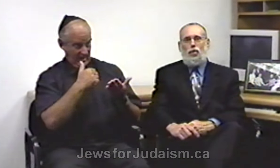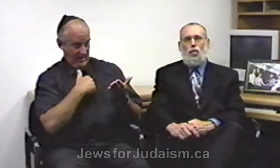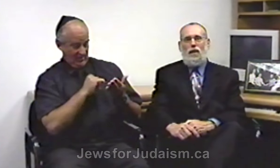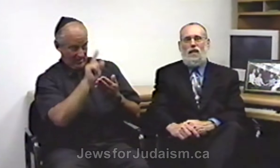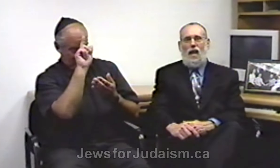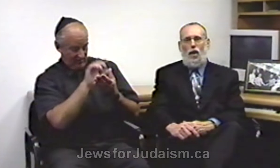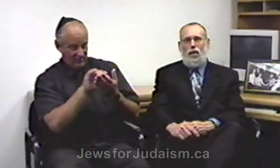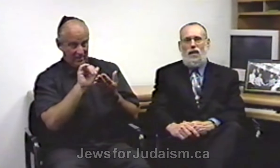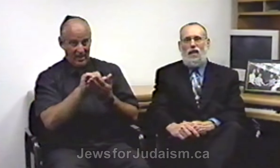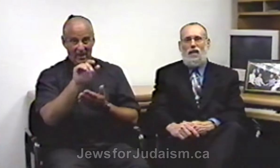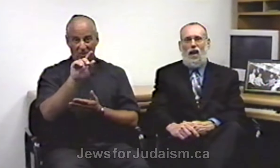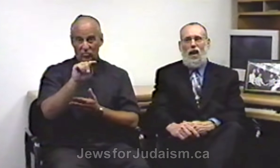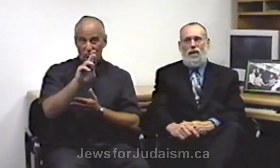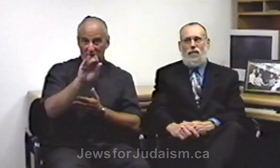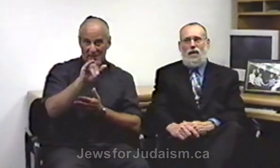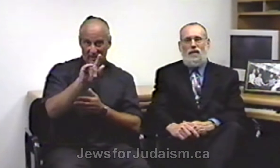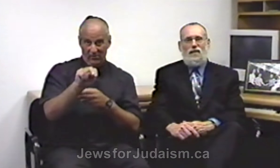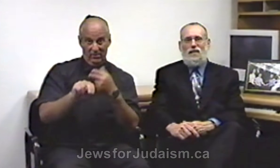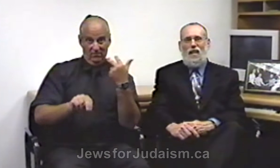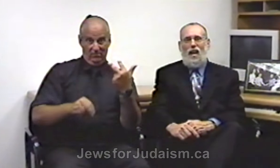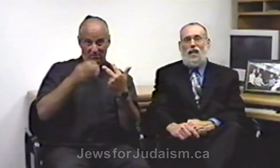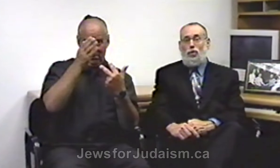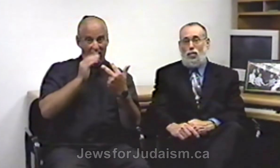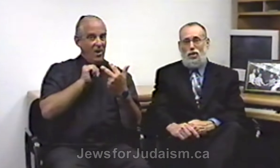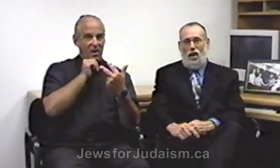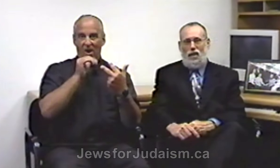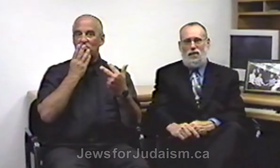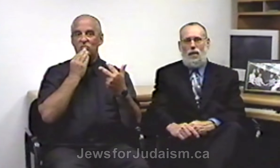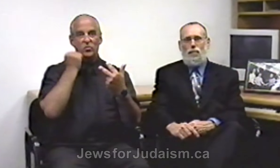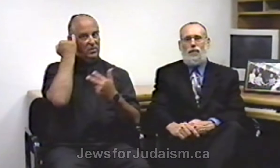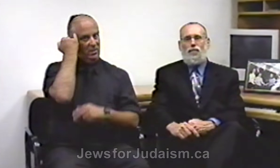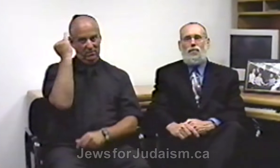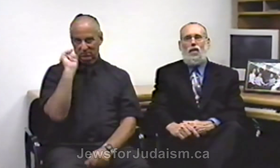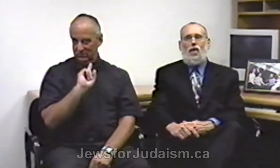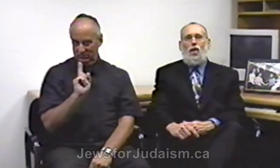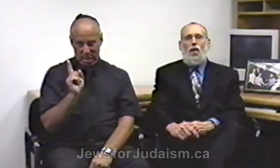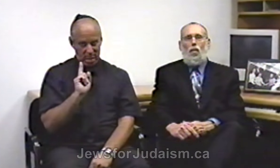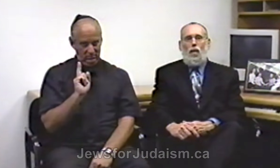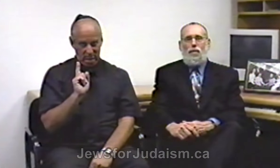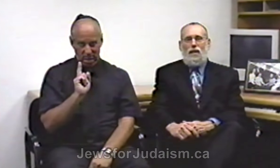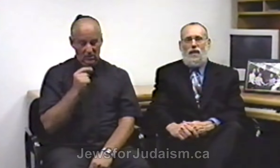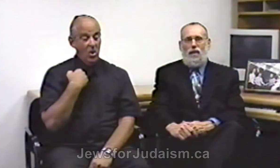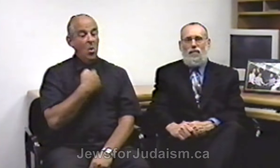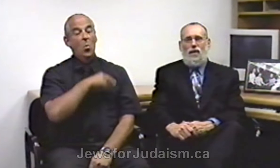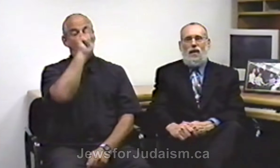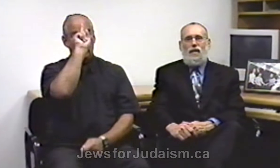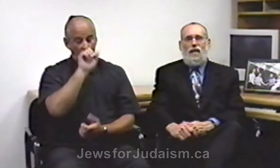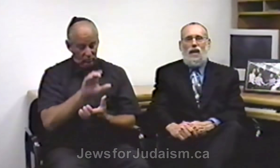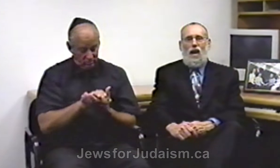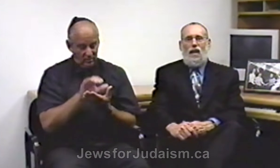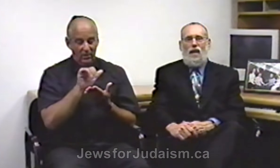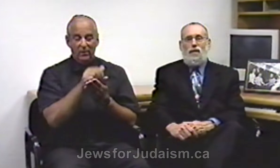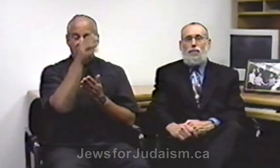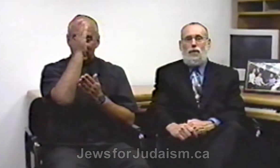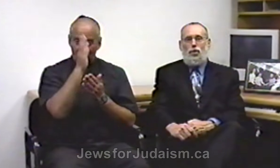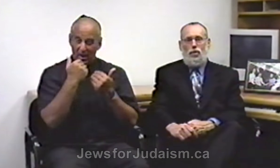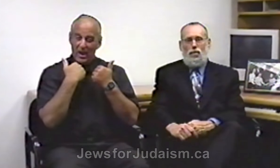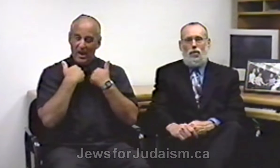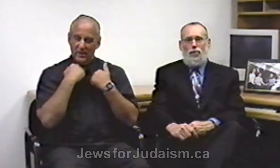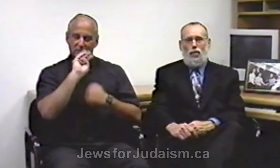a trinitarian God. This is not a Jewish concept. We believe that God has a mission for